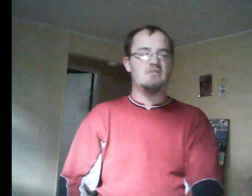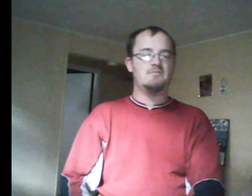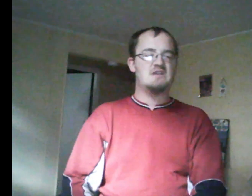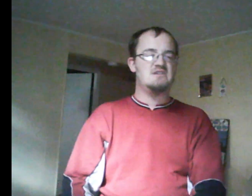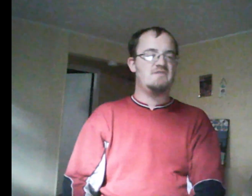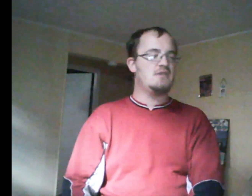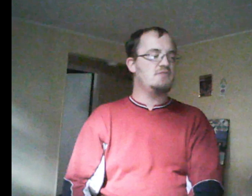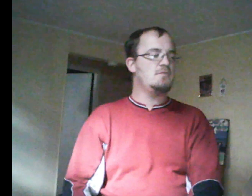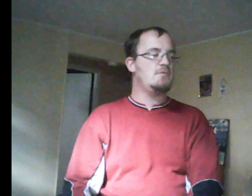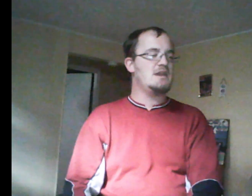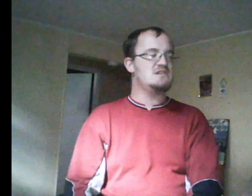Spinner, Alex, and Jay.